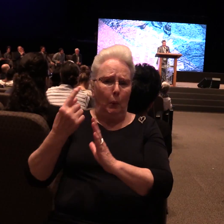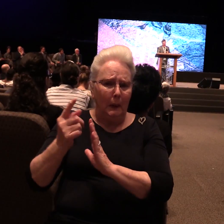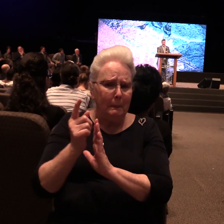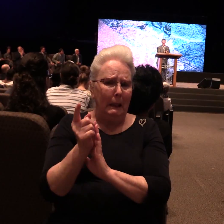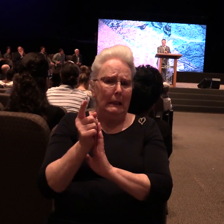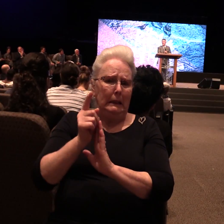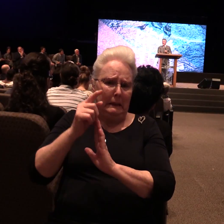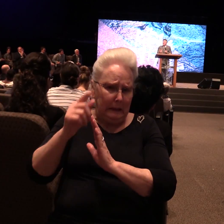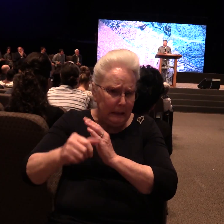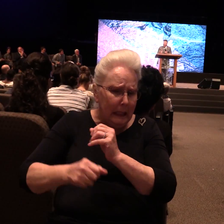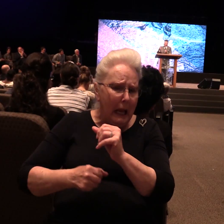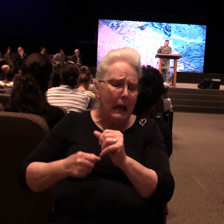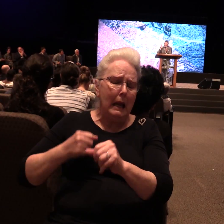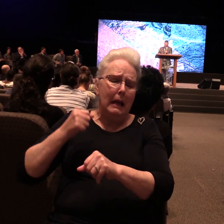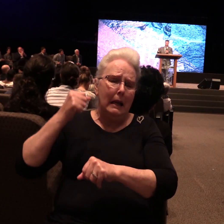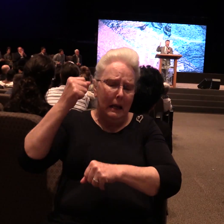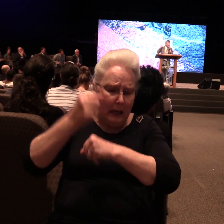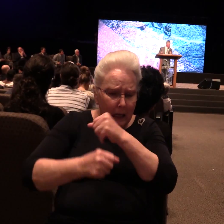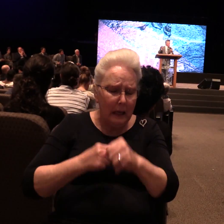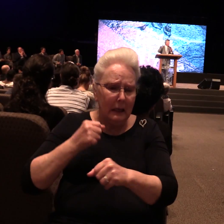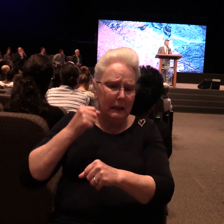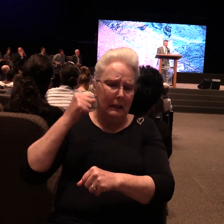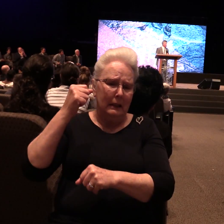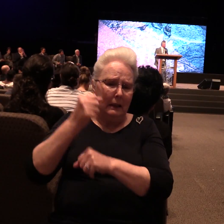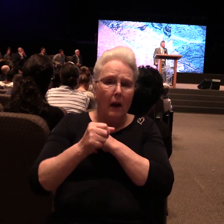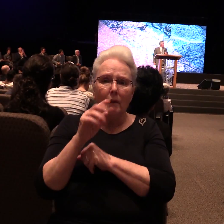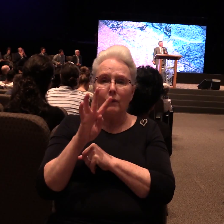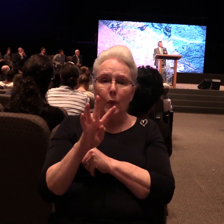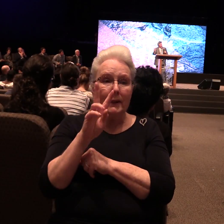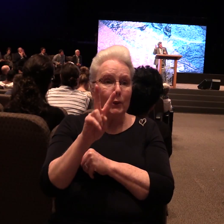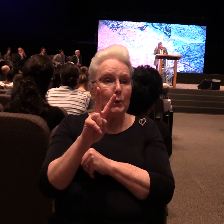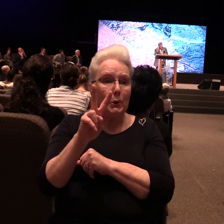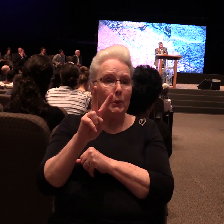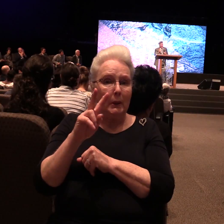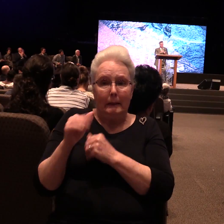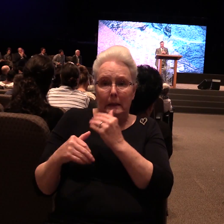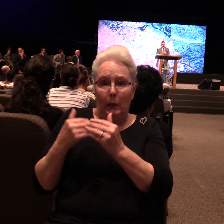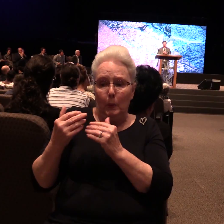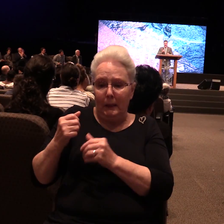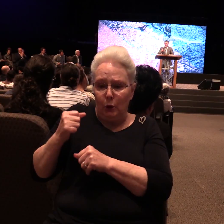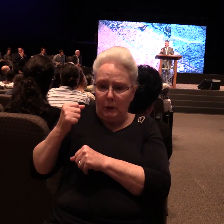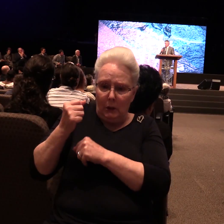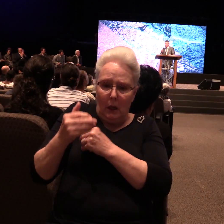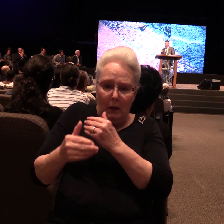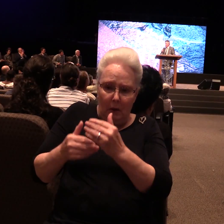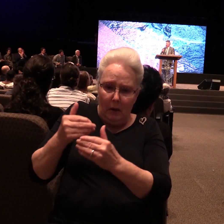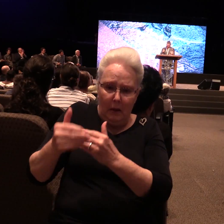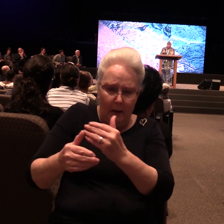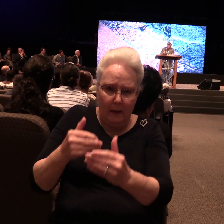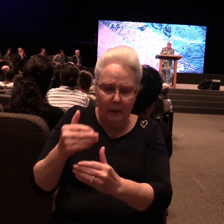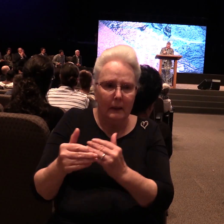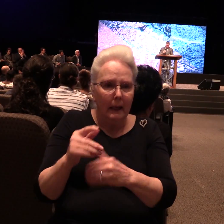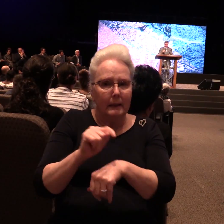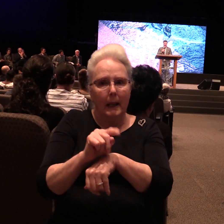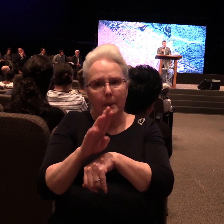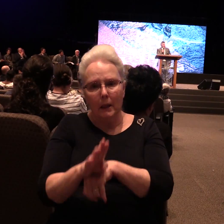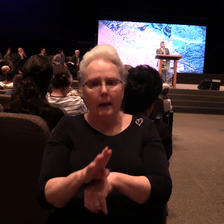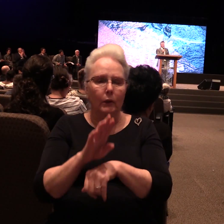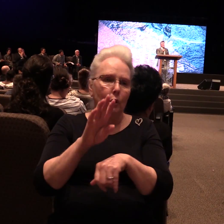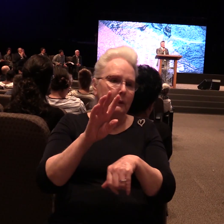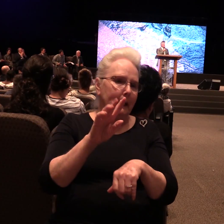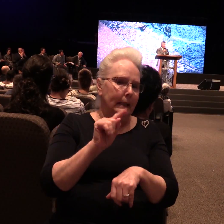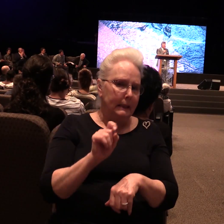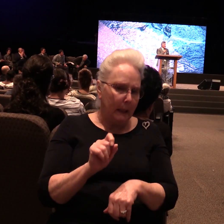days. Down God came. Down through 42 generations. Across the bonds of the law. Past the tabernacle and the temples.